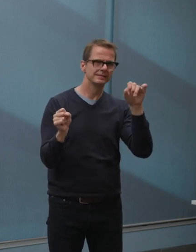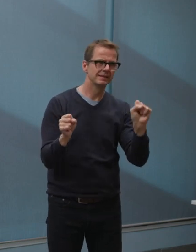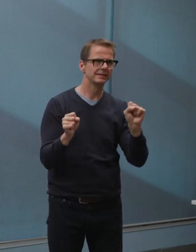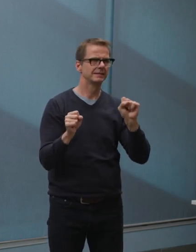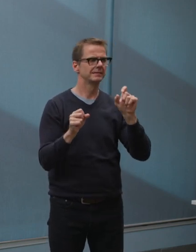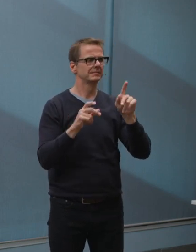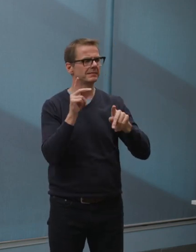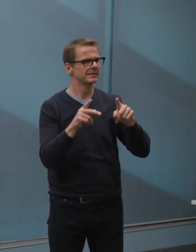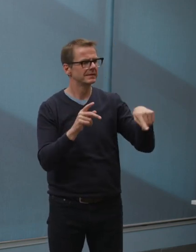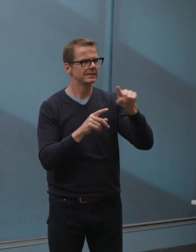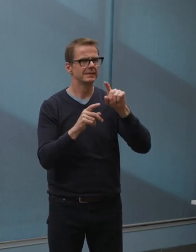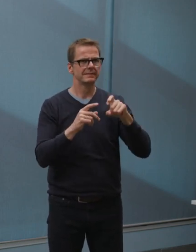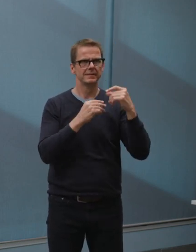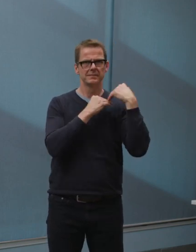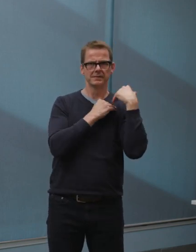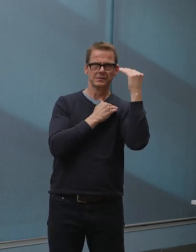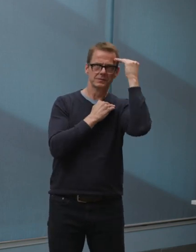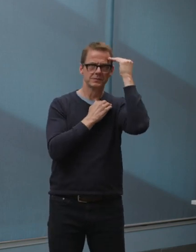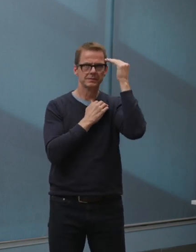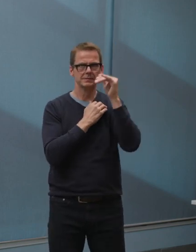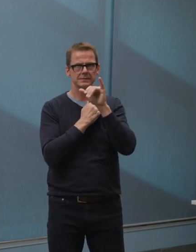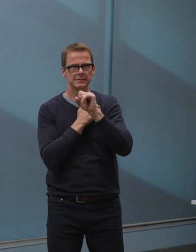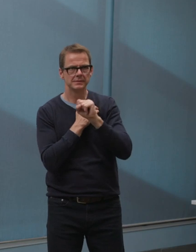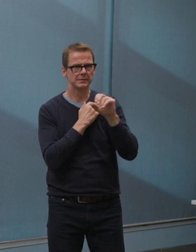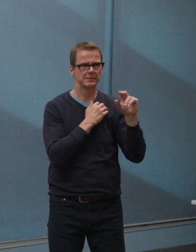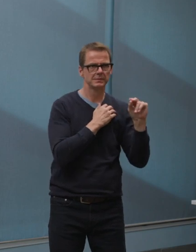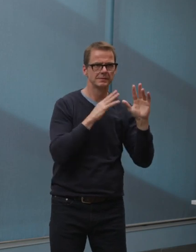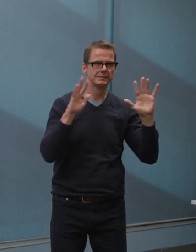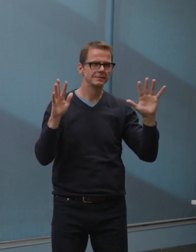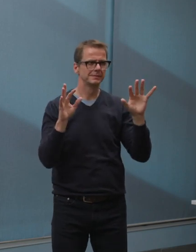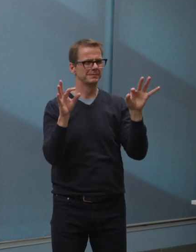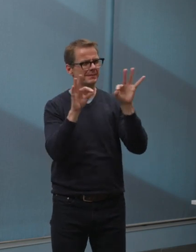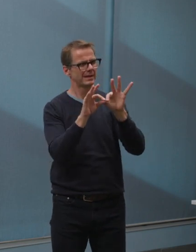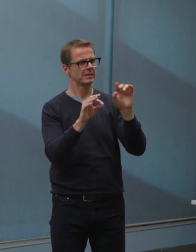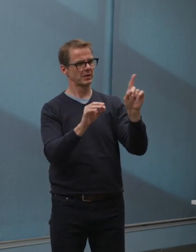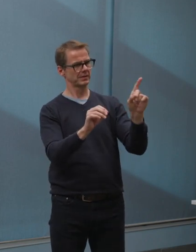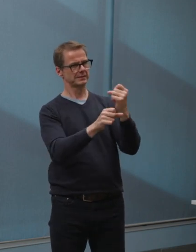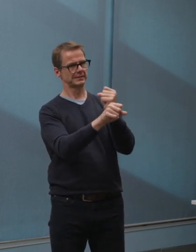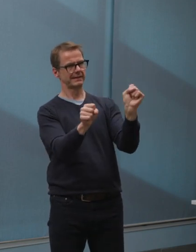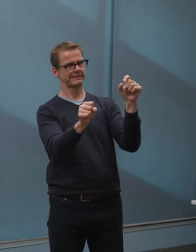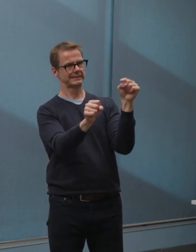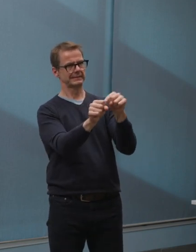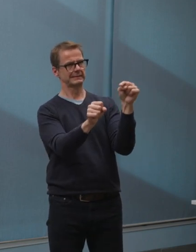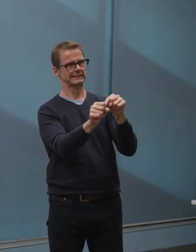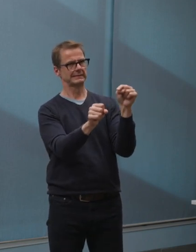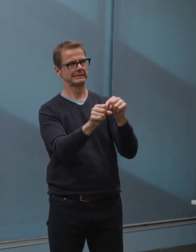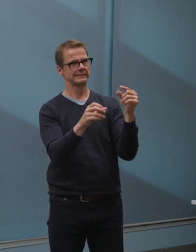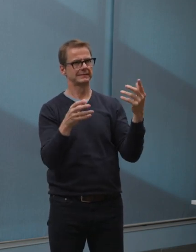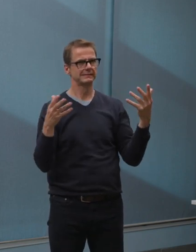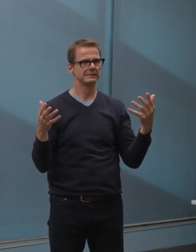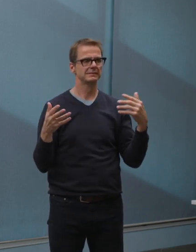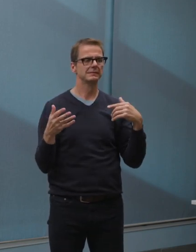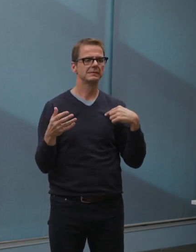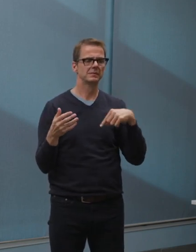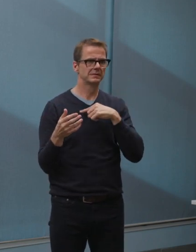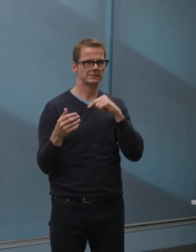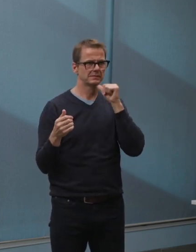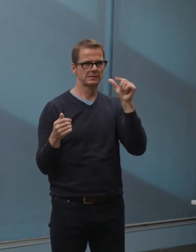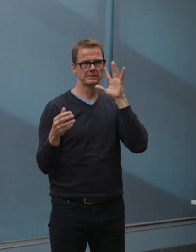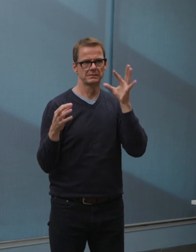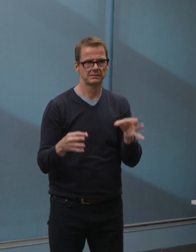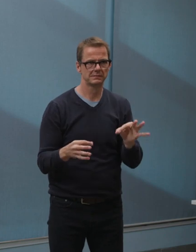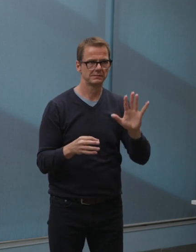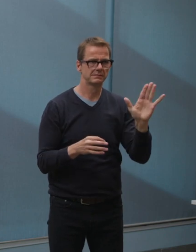deferred to the province for the most part along the way here because they've been very forthcoming with